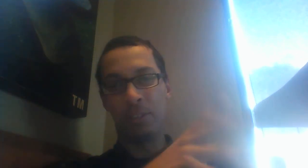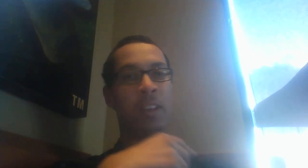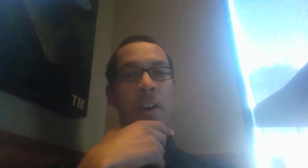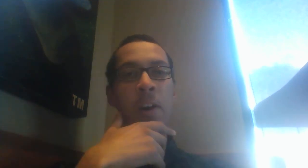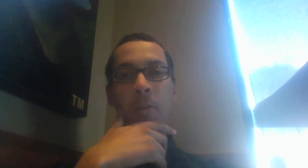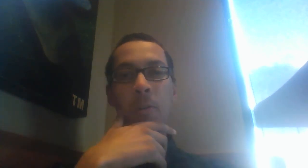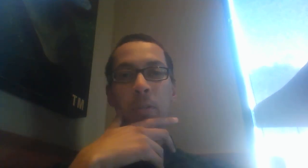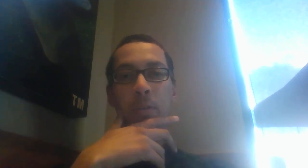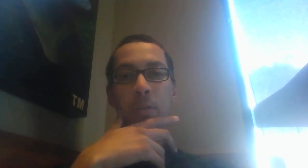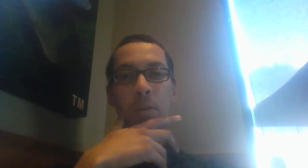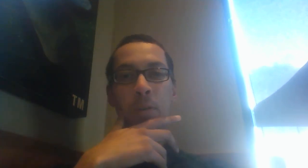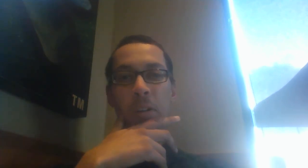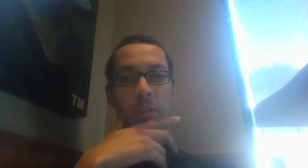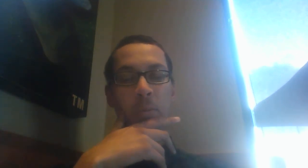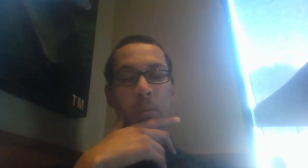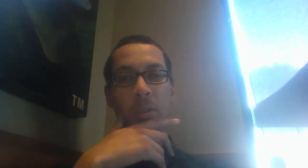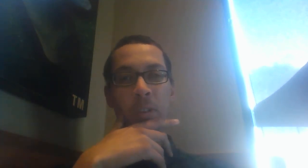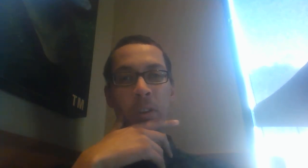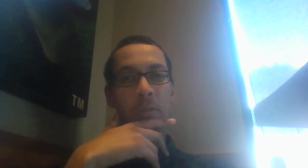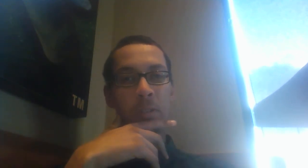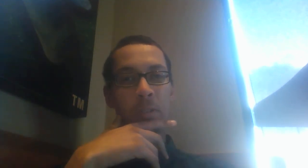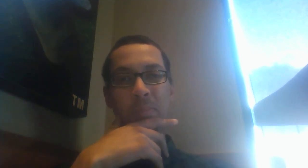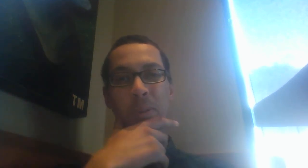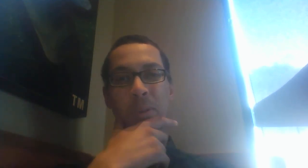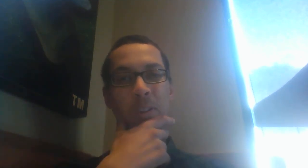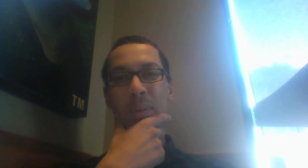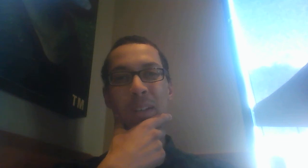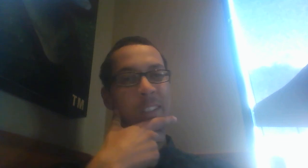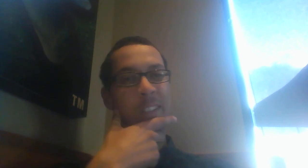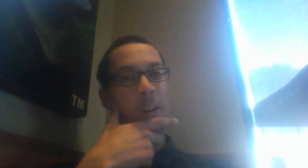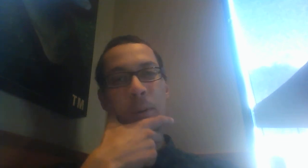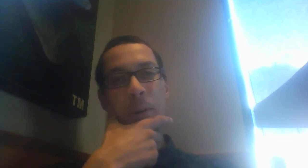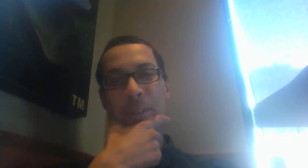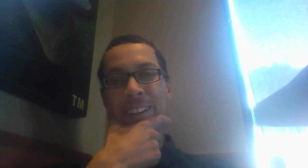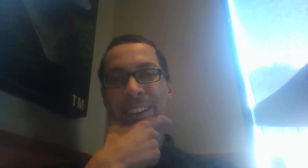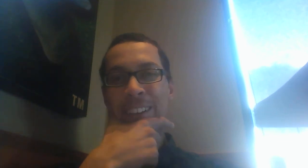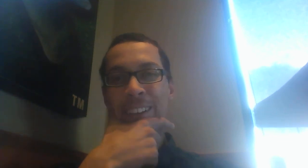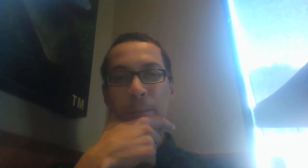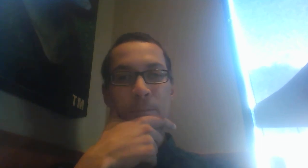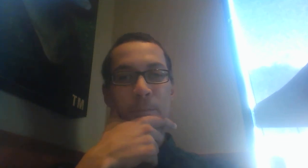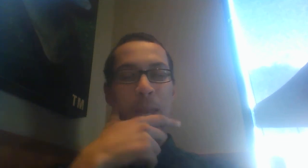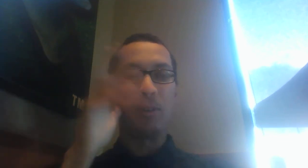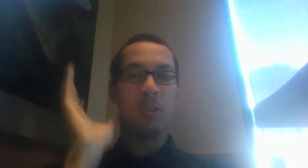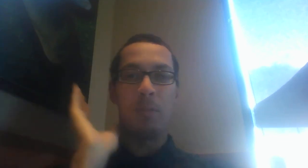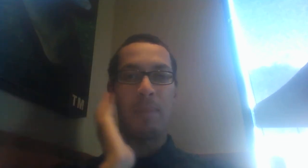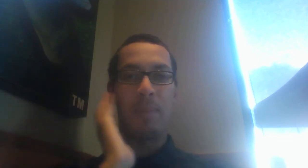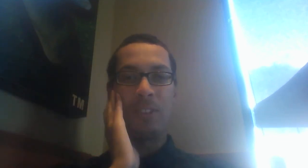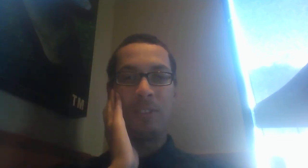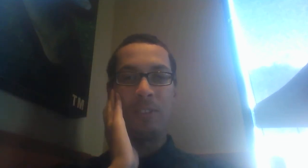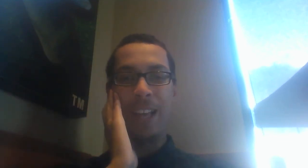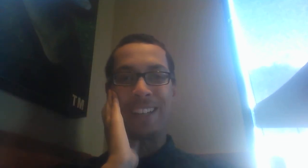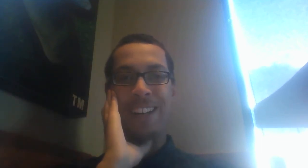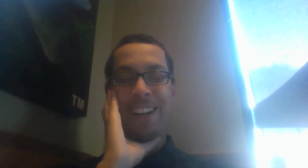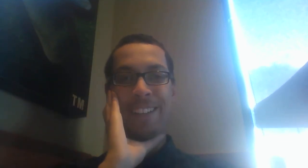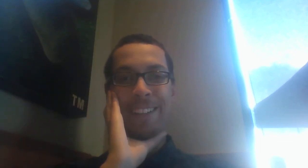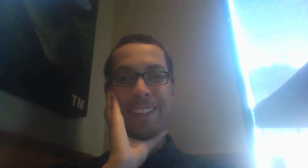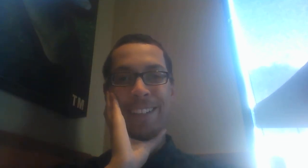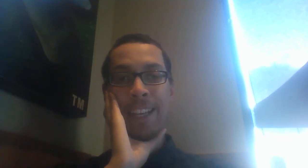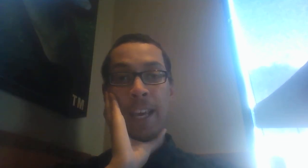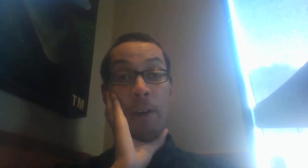all over, Oedipers, Waterstones, Waters, Barnes and Noble, many bookshops, Amazon, all that kind. I